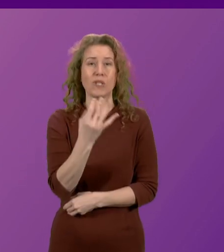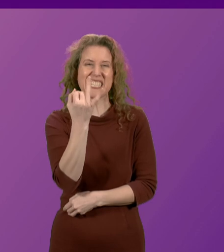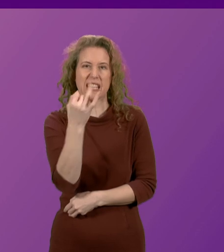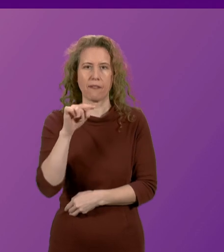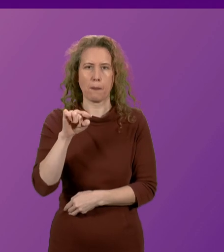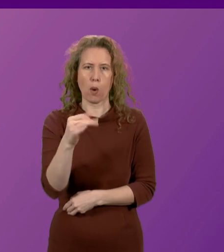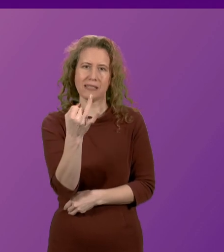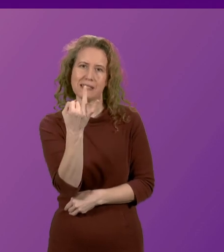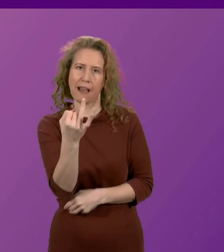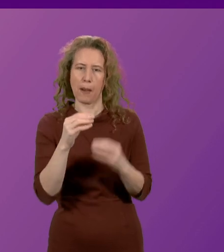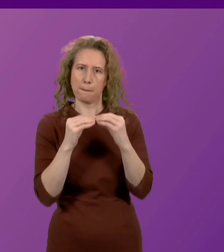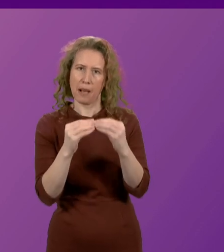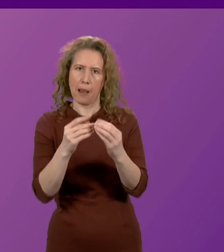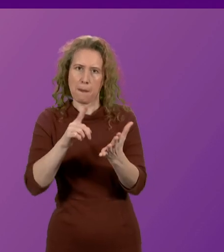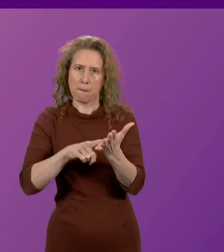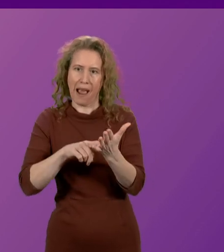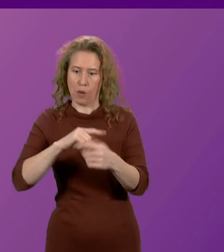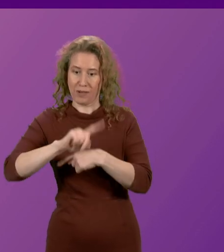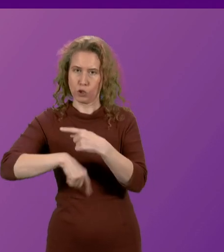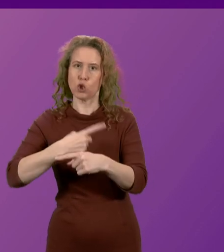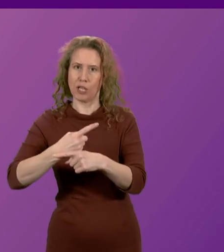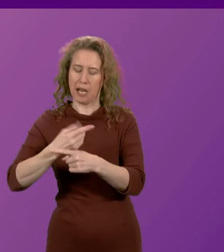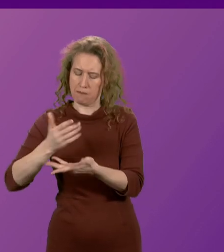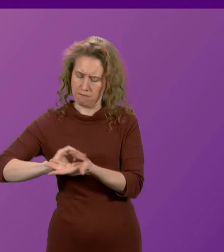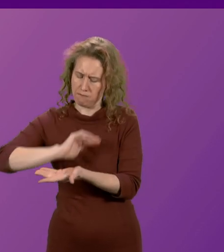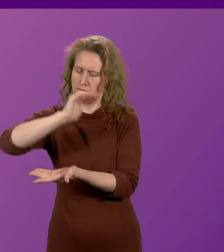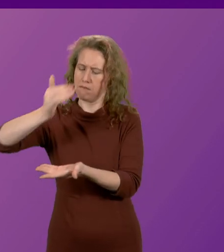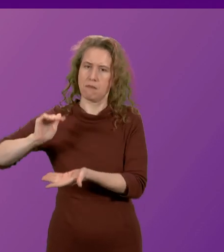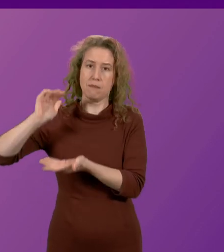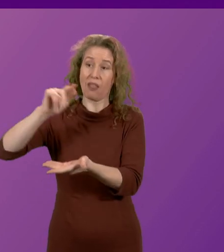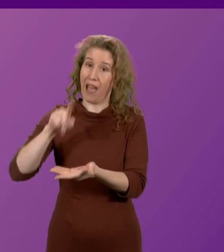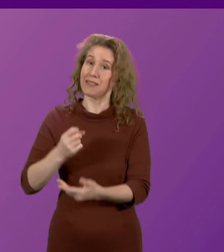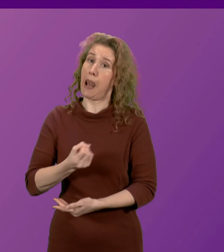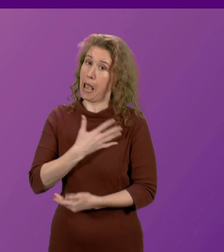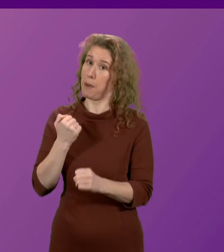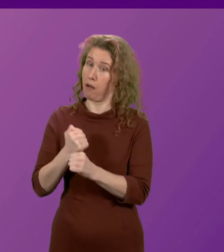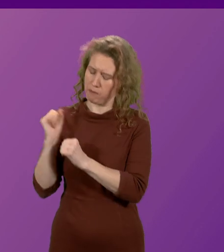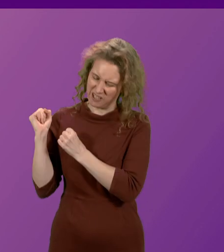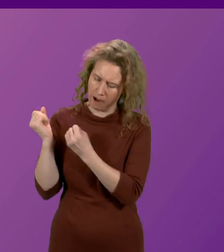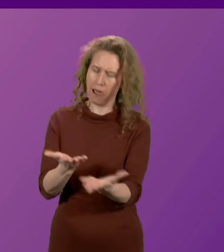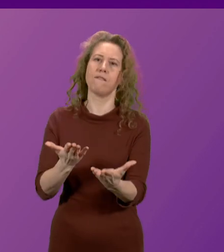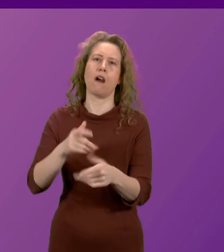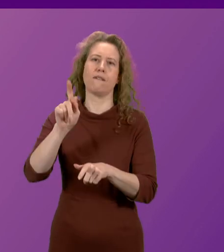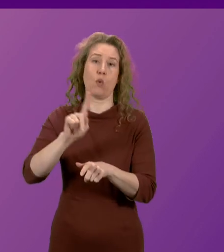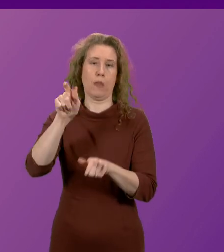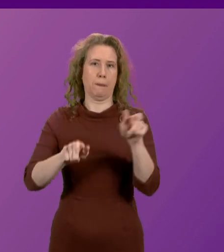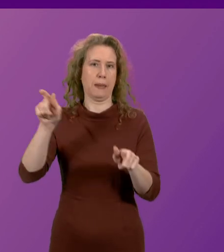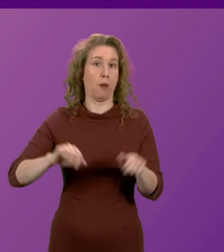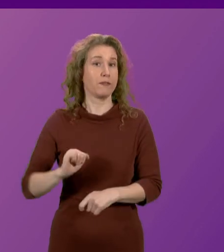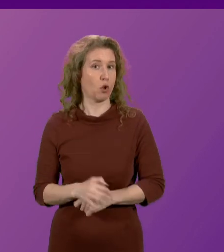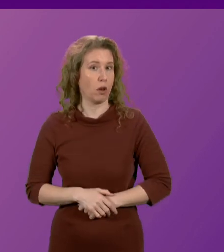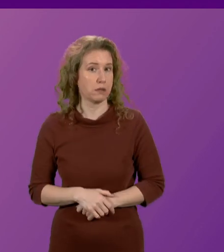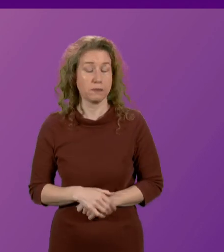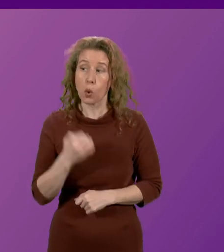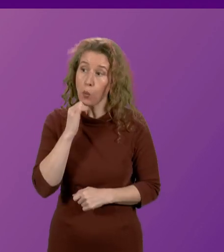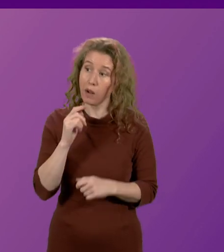.7 billion next year. A Labour government delivering for the people of Scotland. So will the